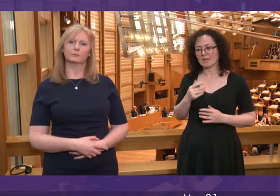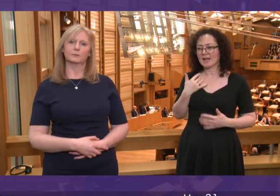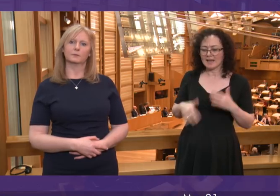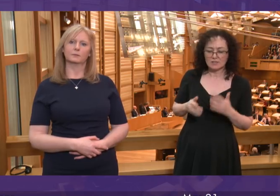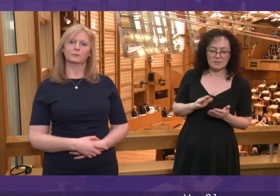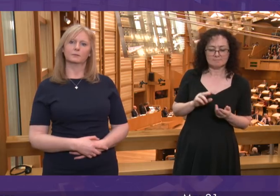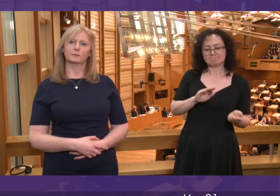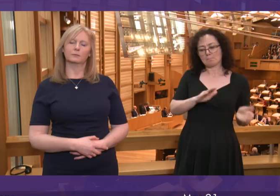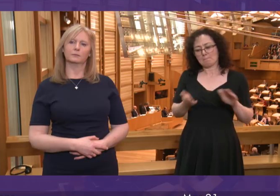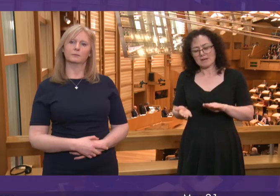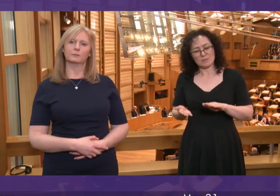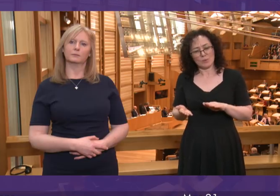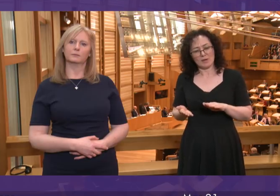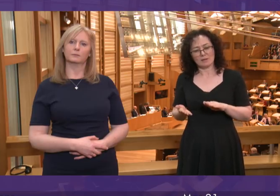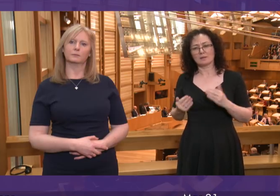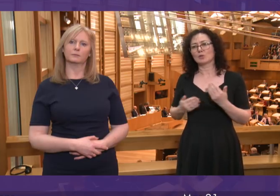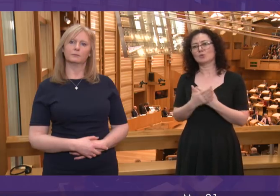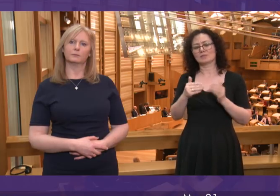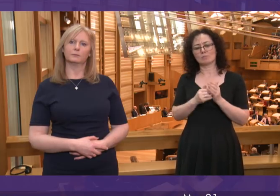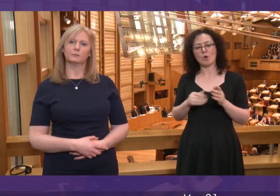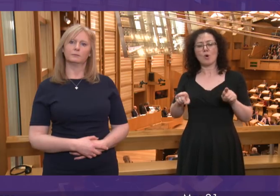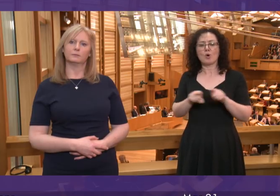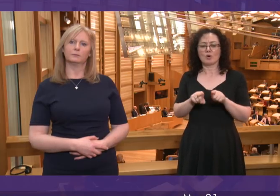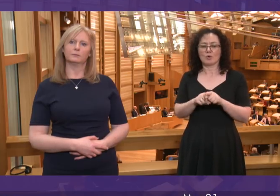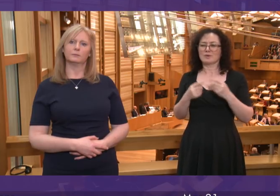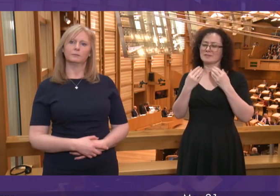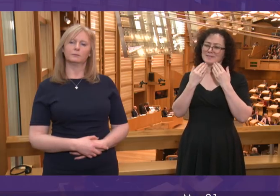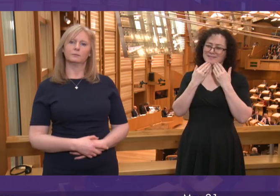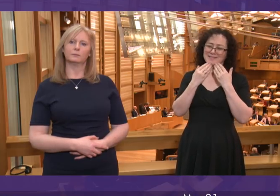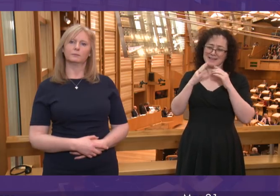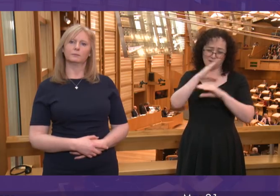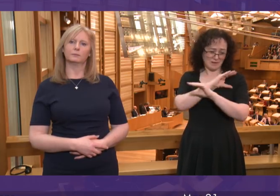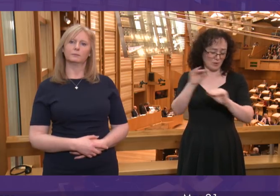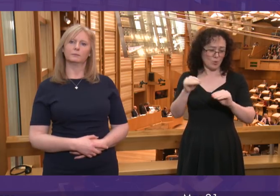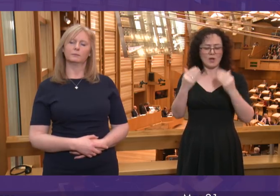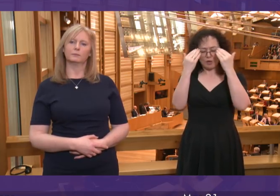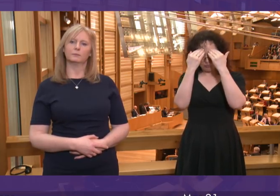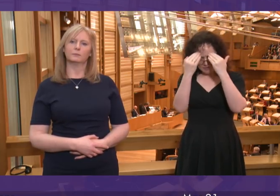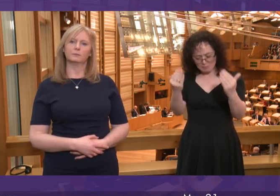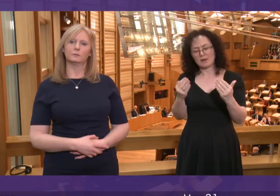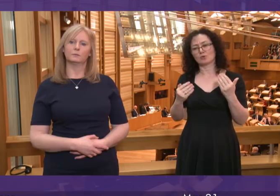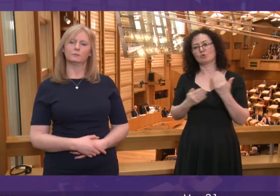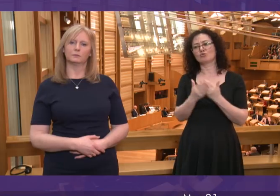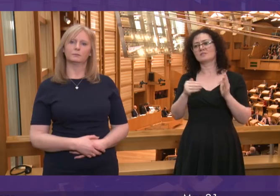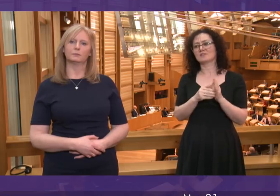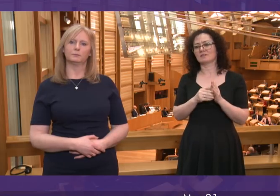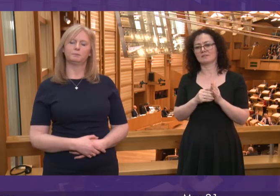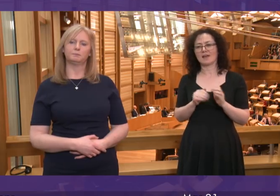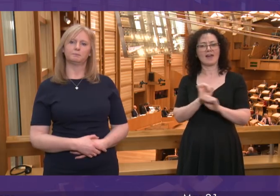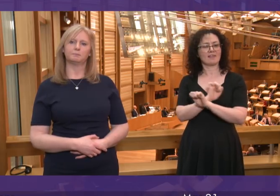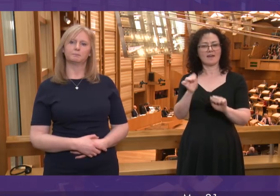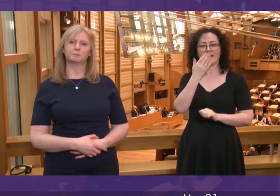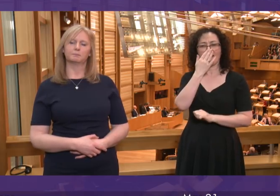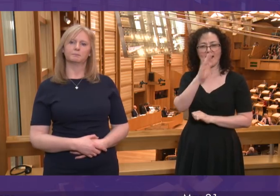in New Zealand but also our respect for the response that country is showing, recommitting to the values